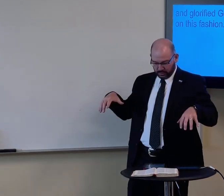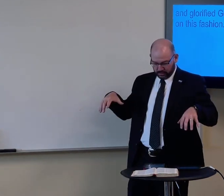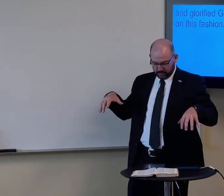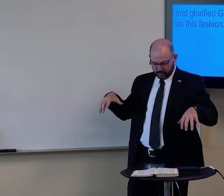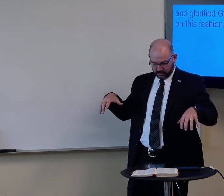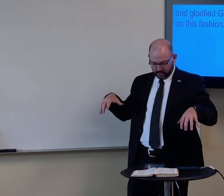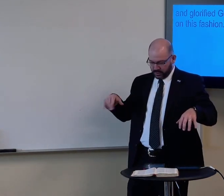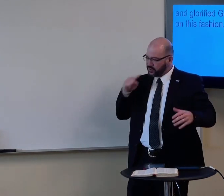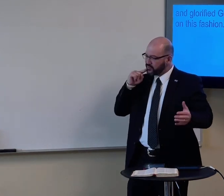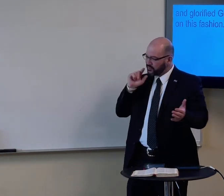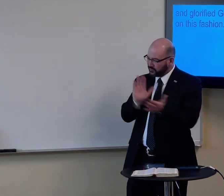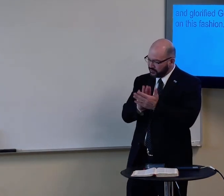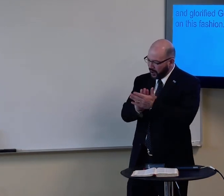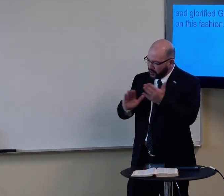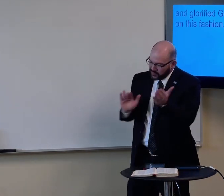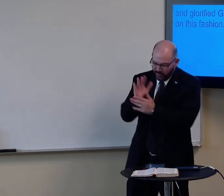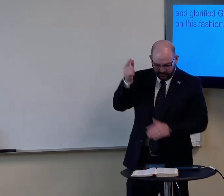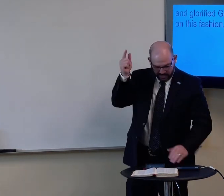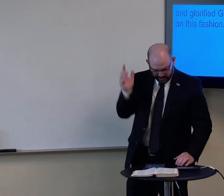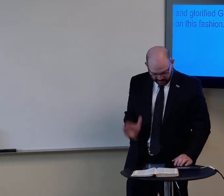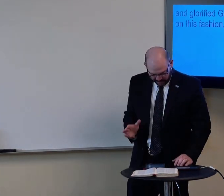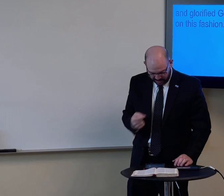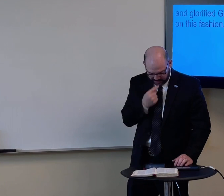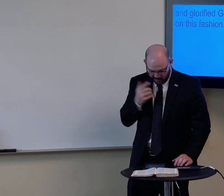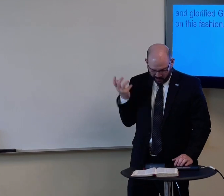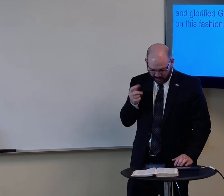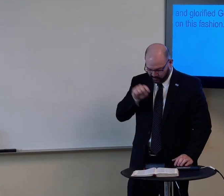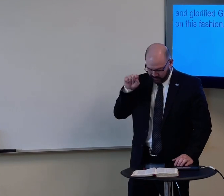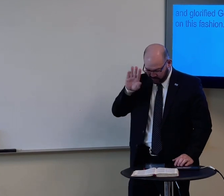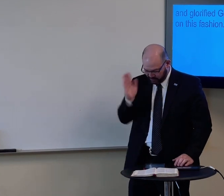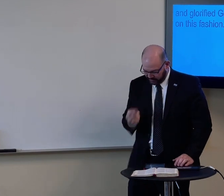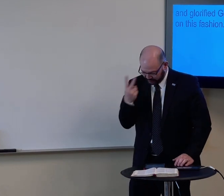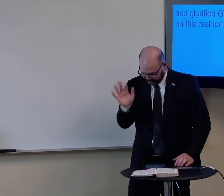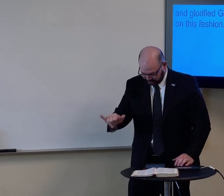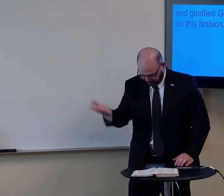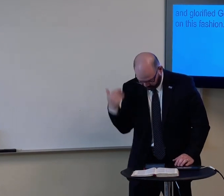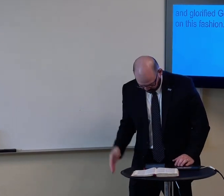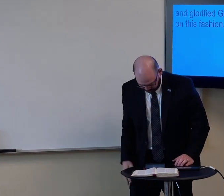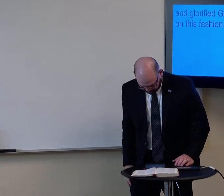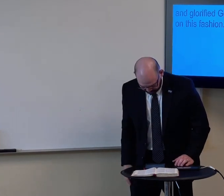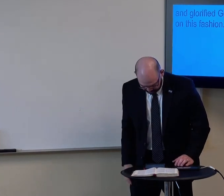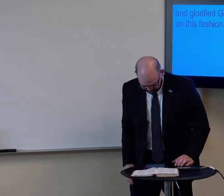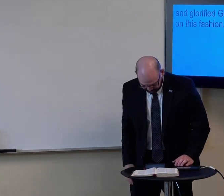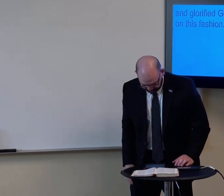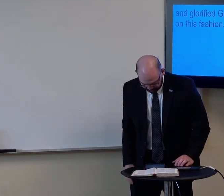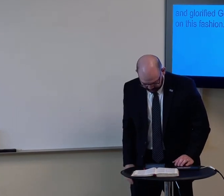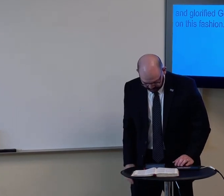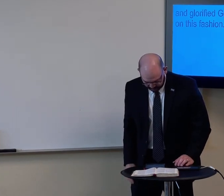And all were amazed. And praise God. Because they had never seen it that way before.